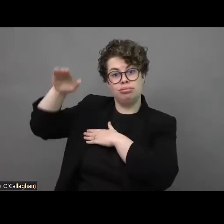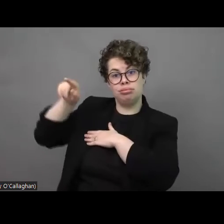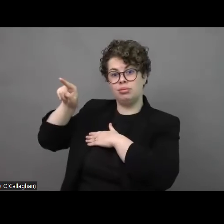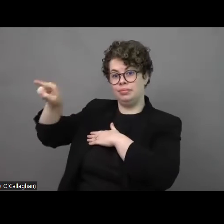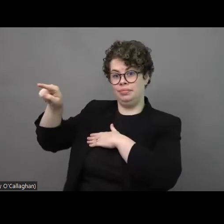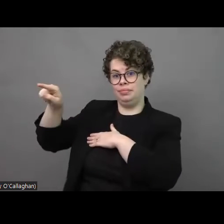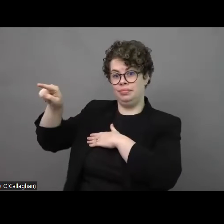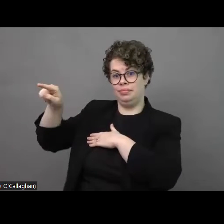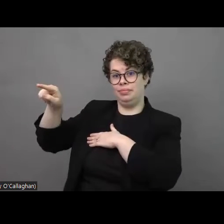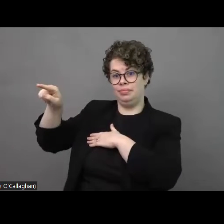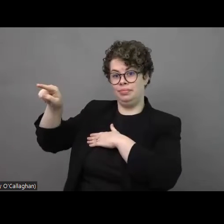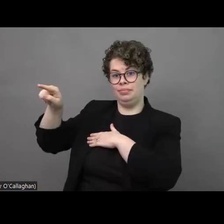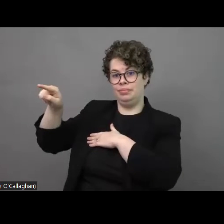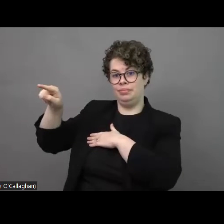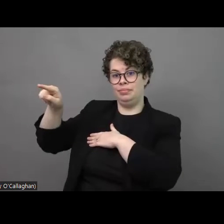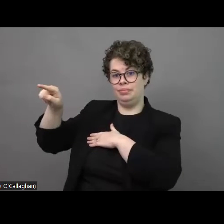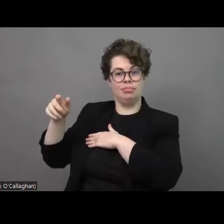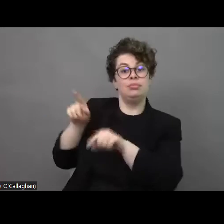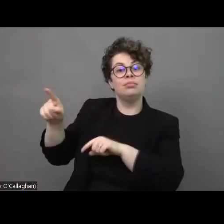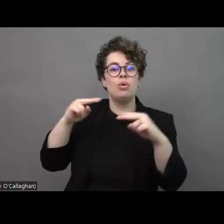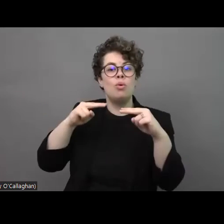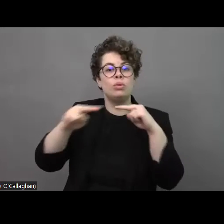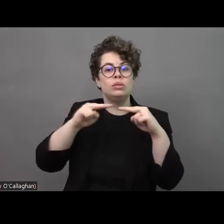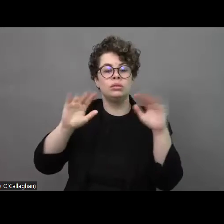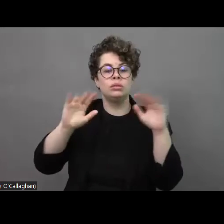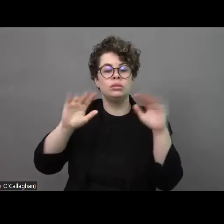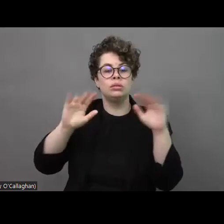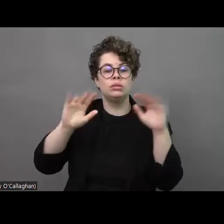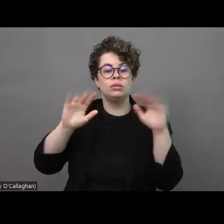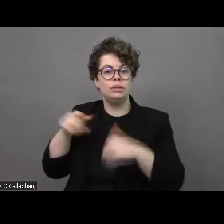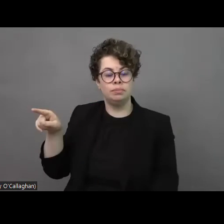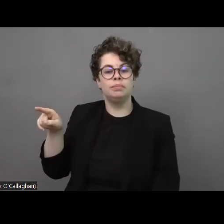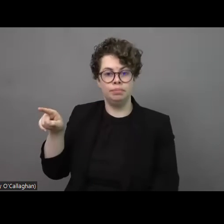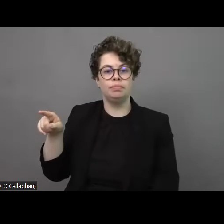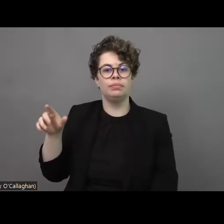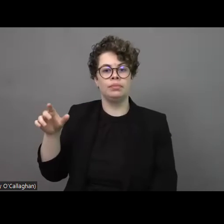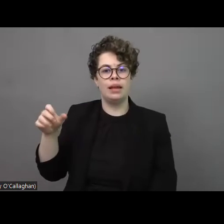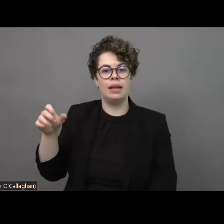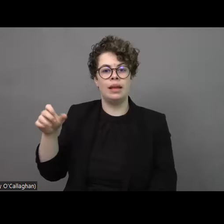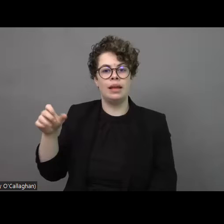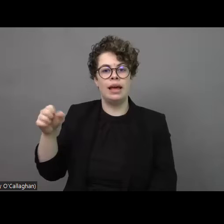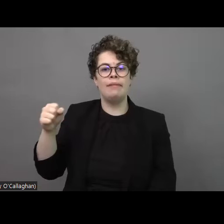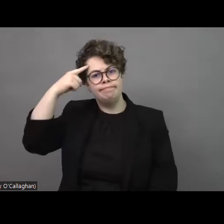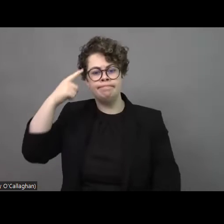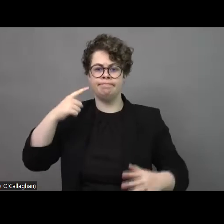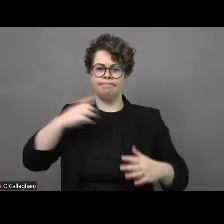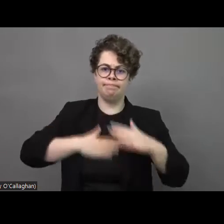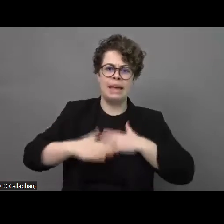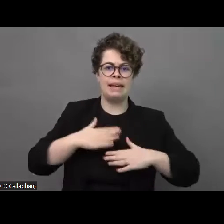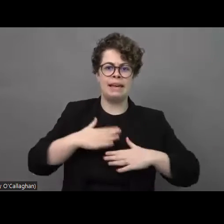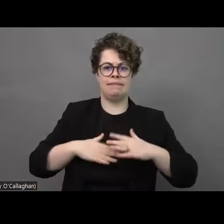She is autistic. And she has behavioral and mental disorders.